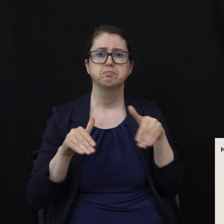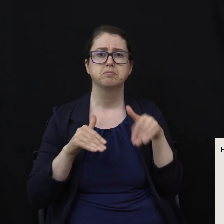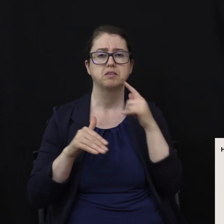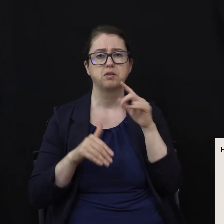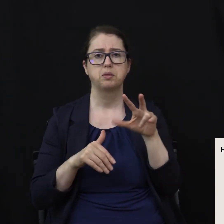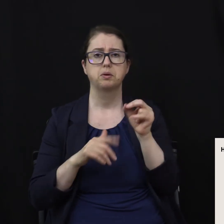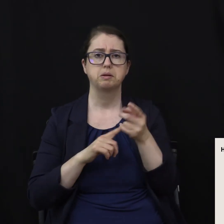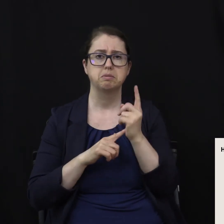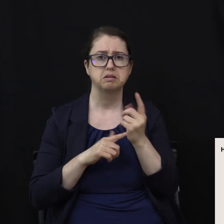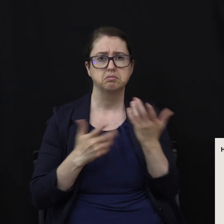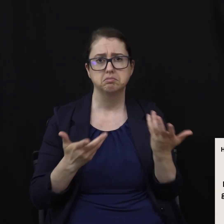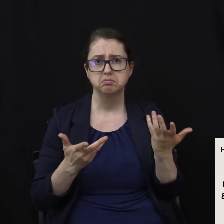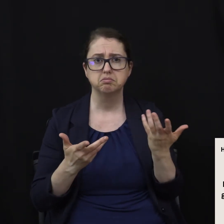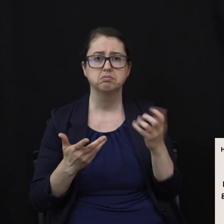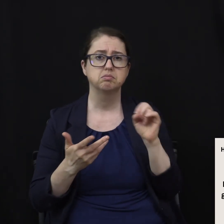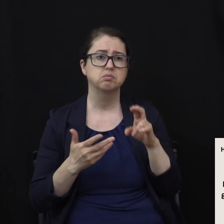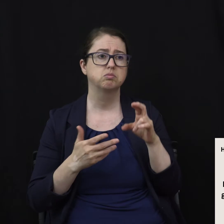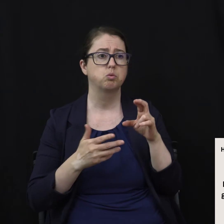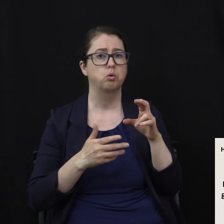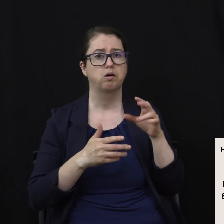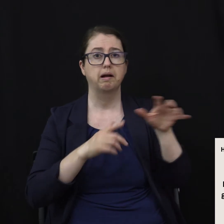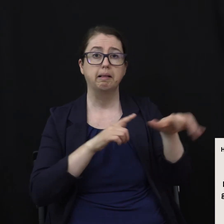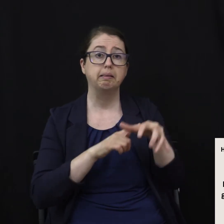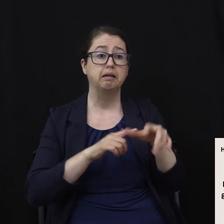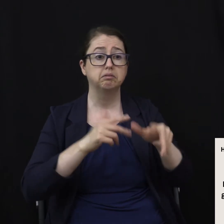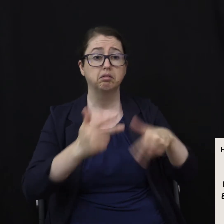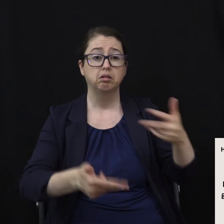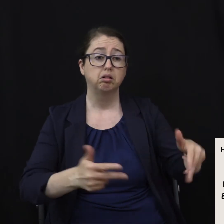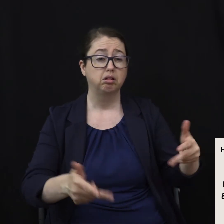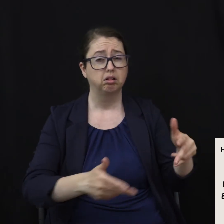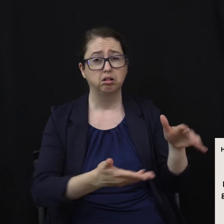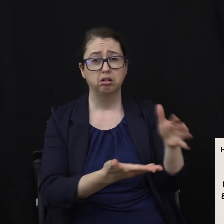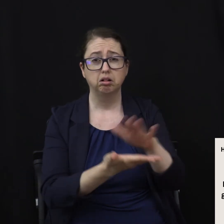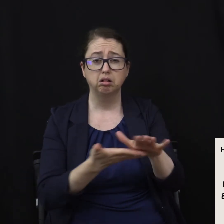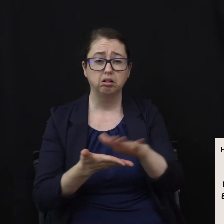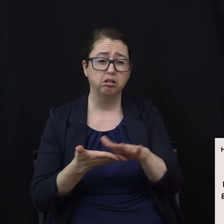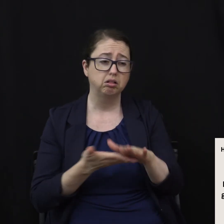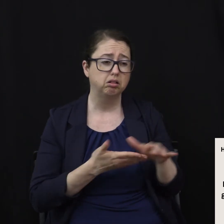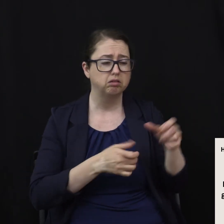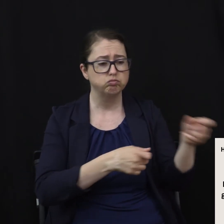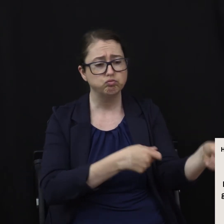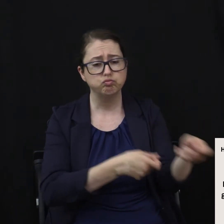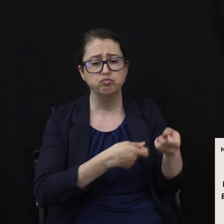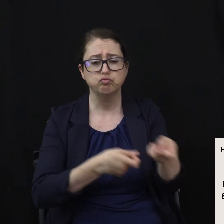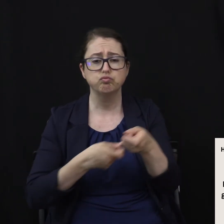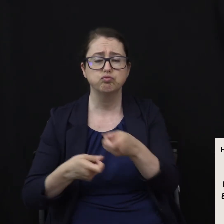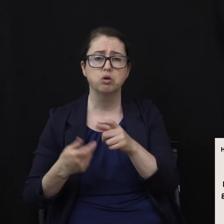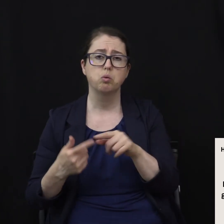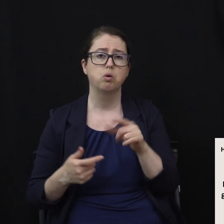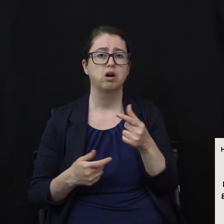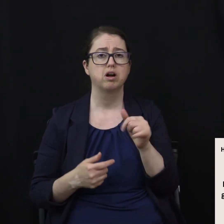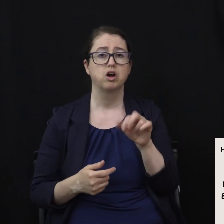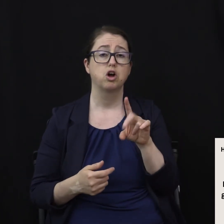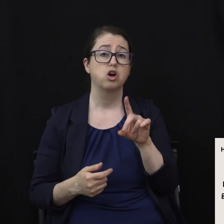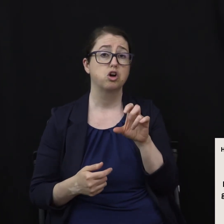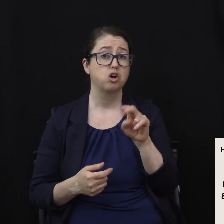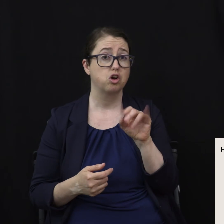you can rake leaves or do some active gardening for 30 minutes. You can go swim laps for 20